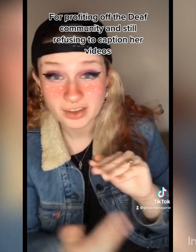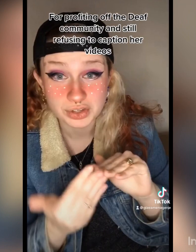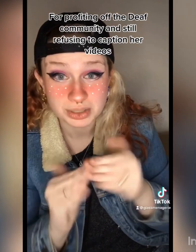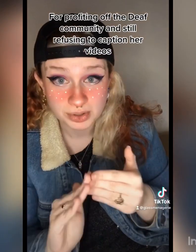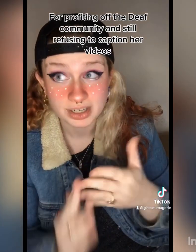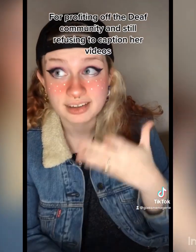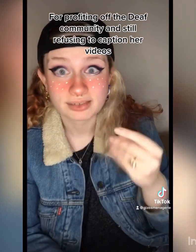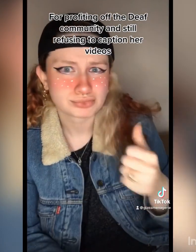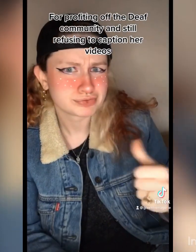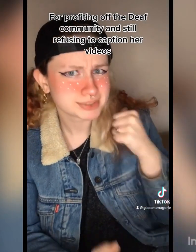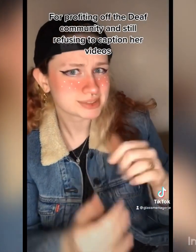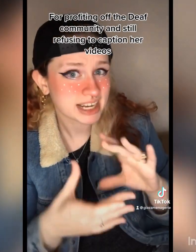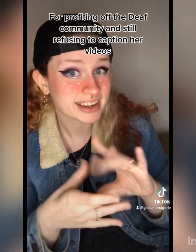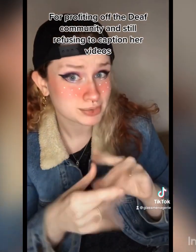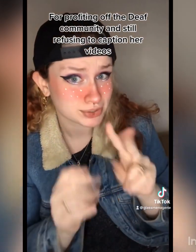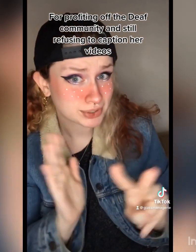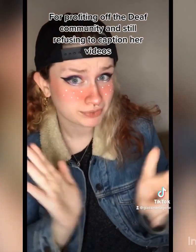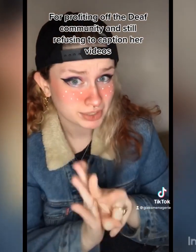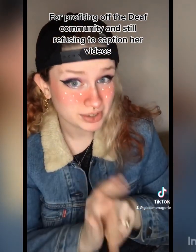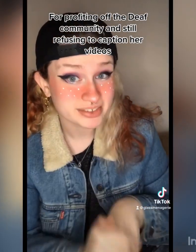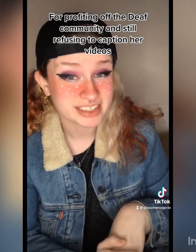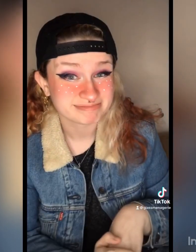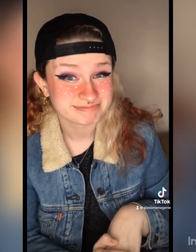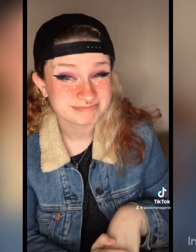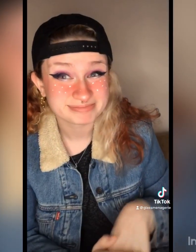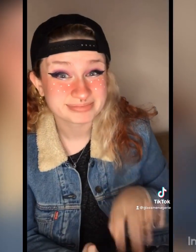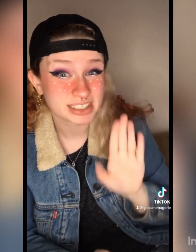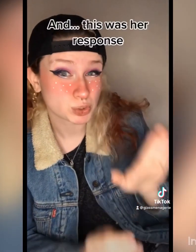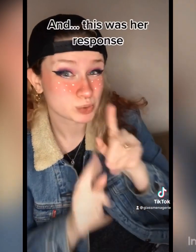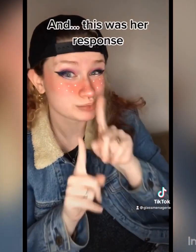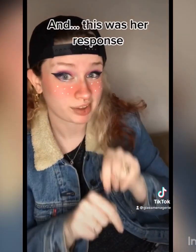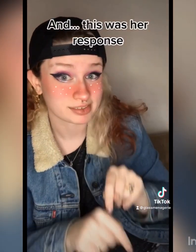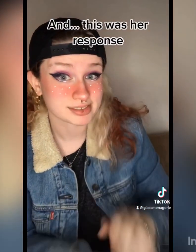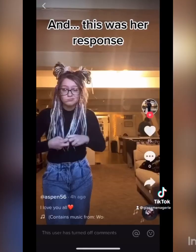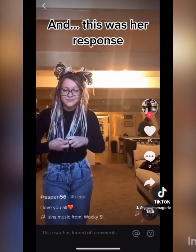off the deaf community and still refusing to caption her videos. And this was her response.